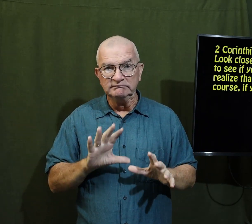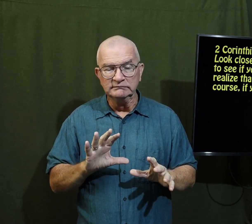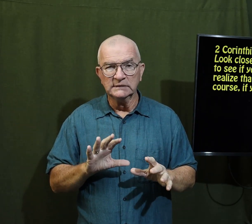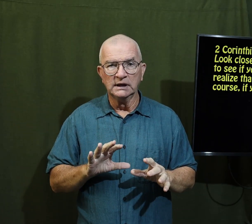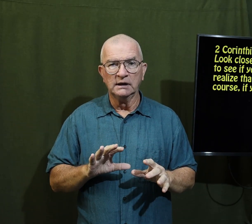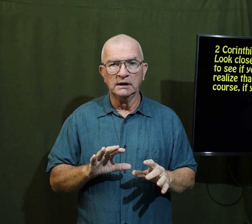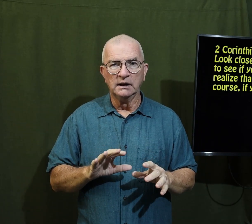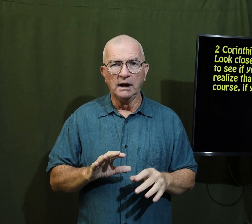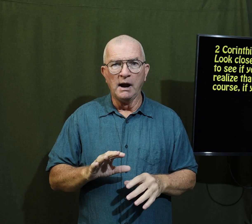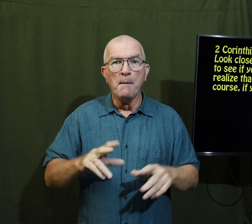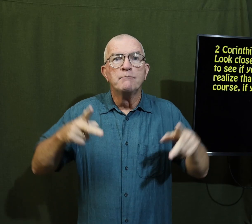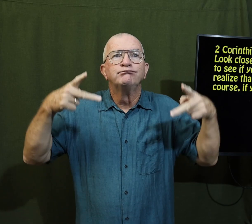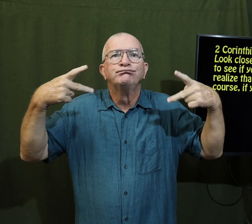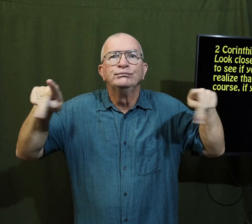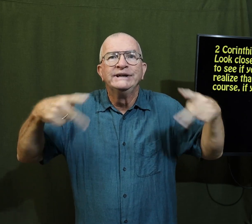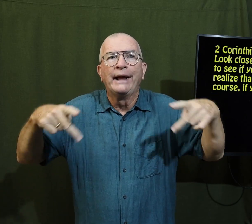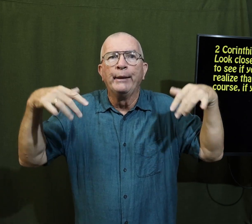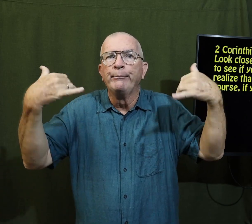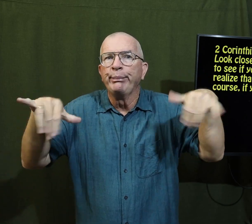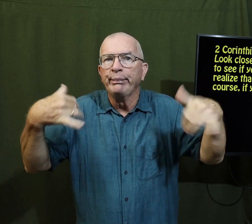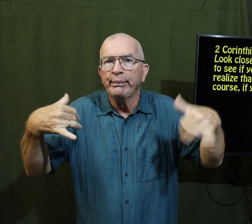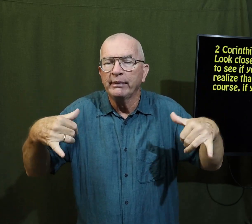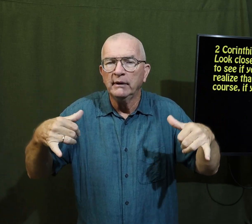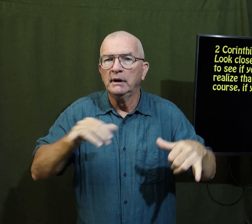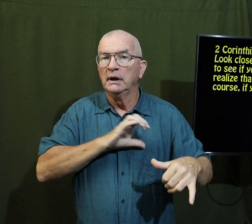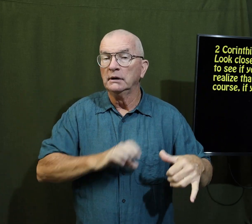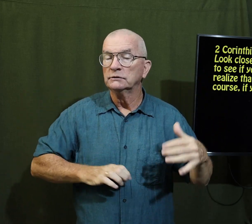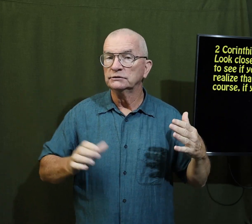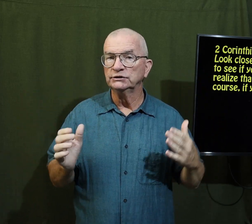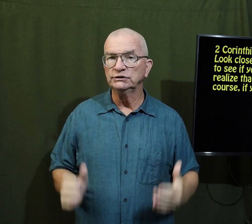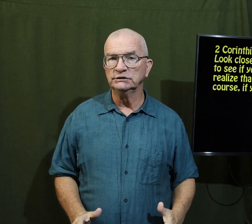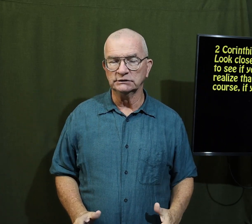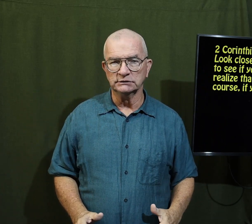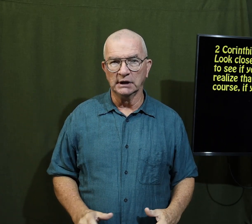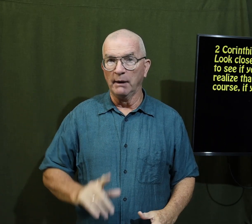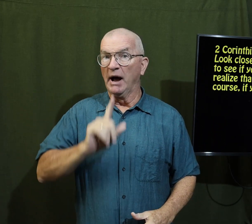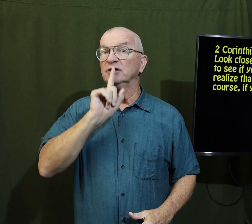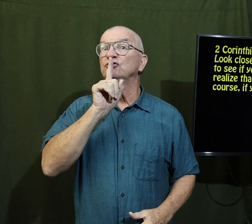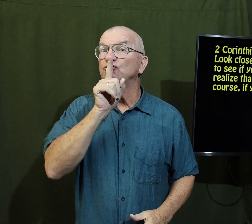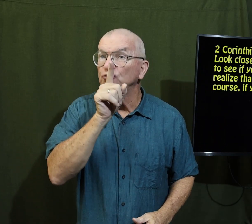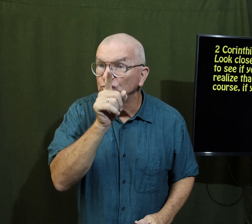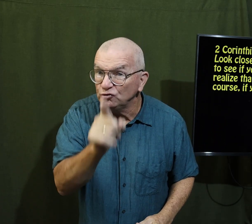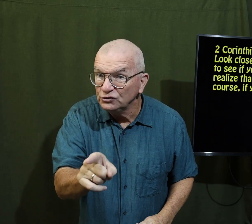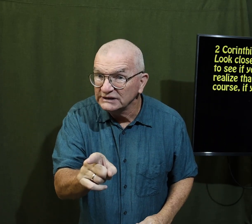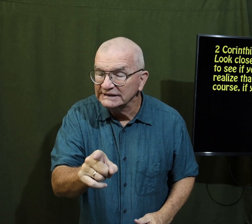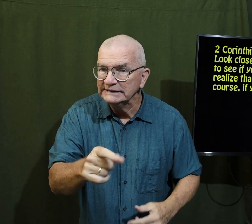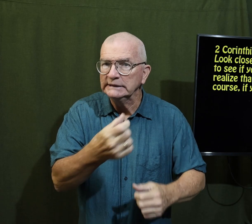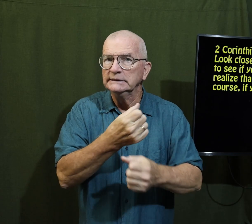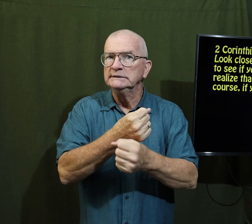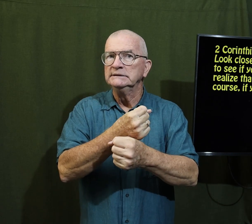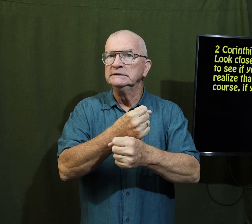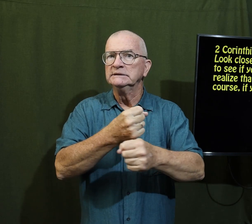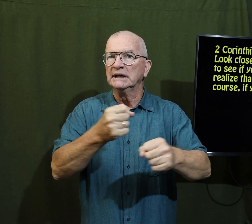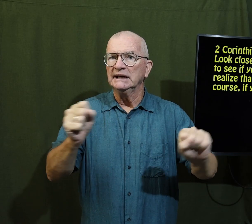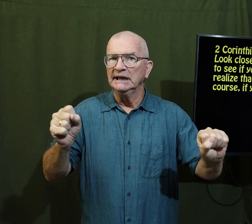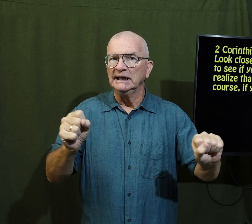dress nice pretend Christians make sure that you're